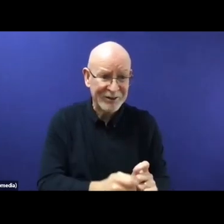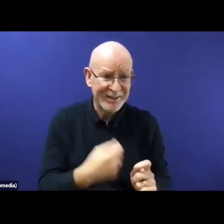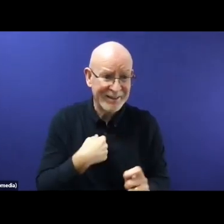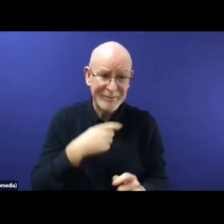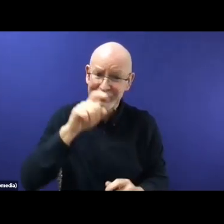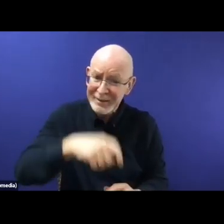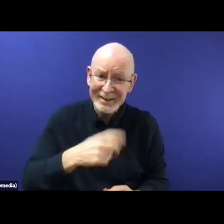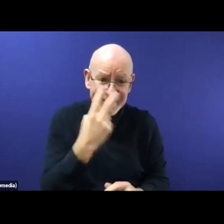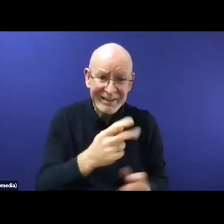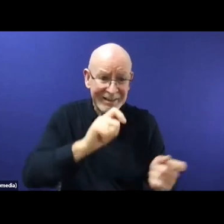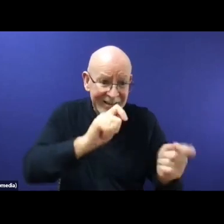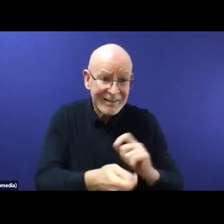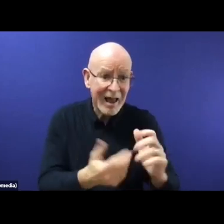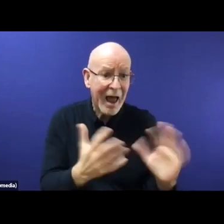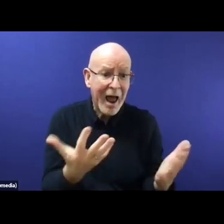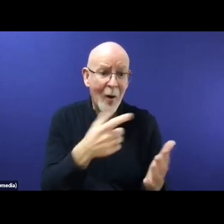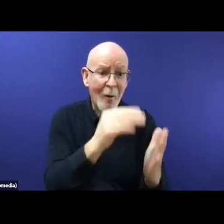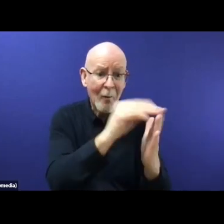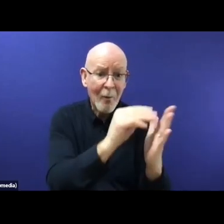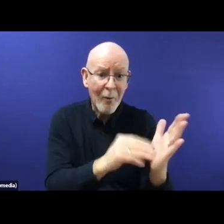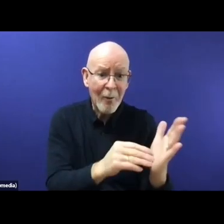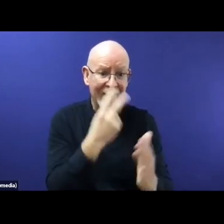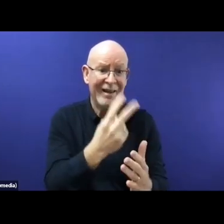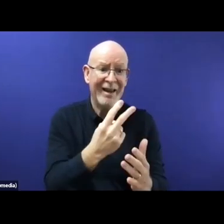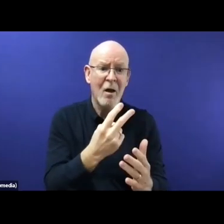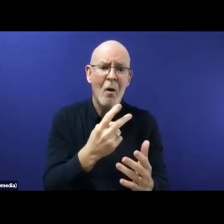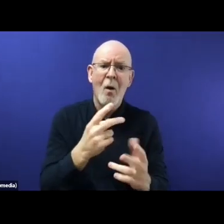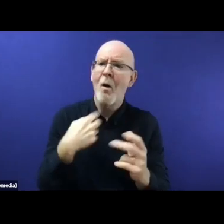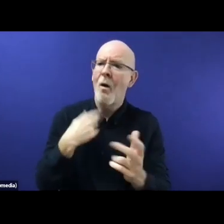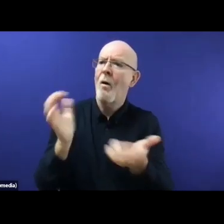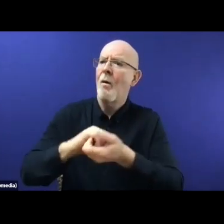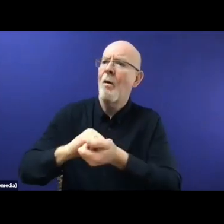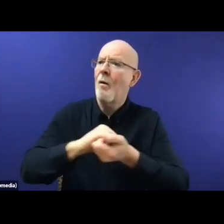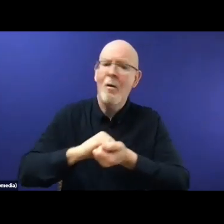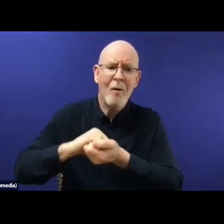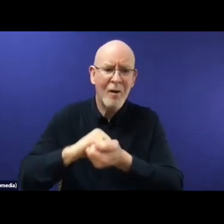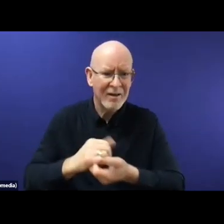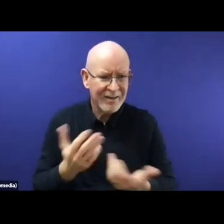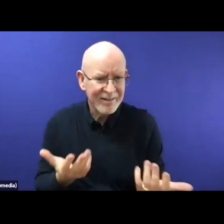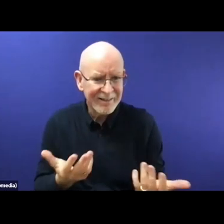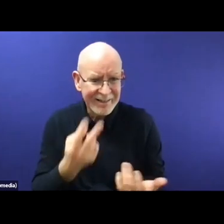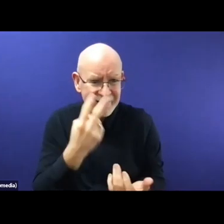refugees who are coming into Europe, they are burdened, and we need to share this burden. So this is my intake. And I'm here,